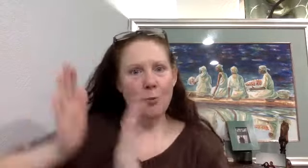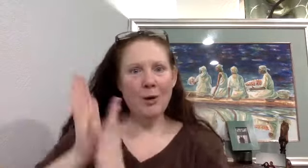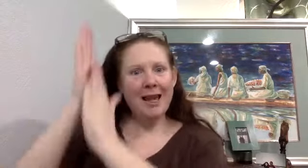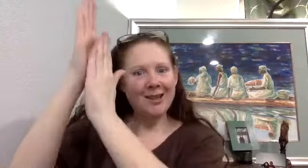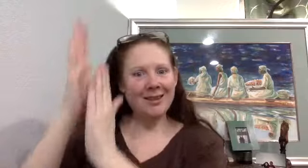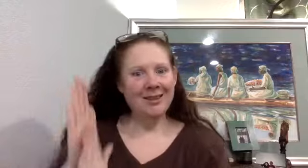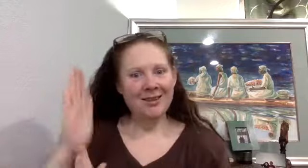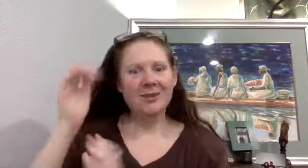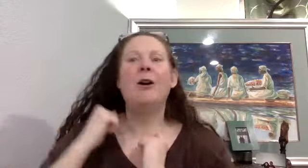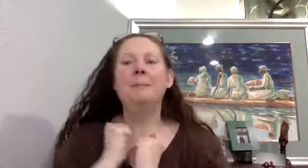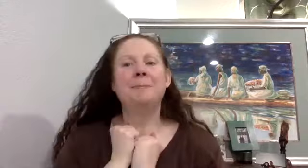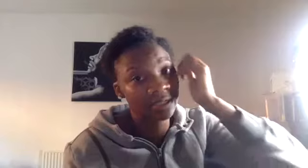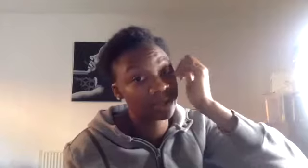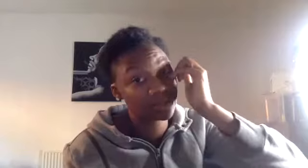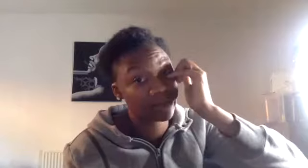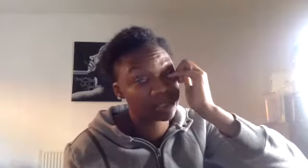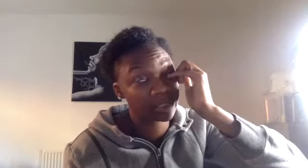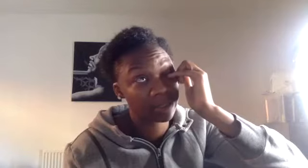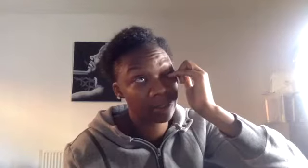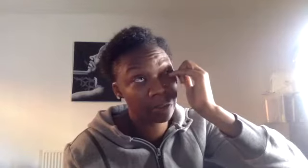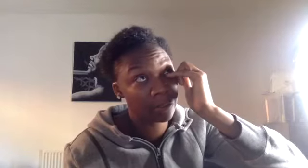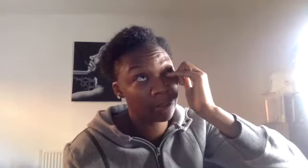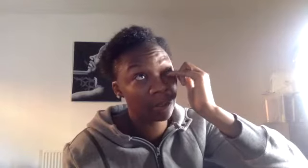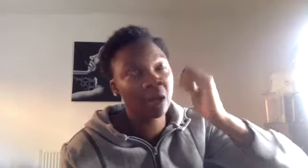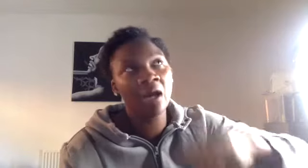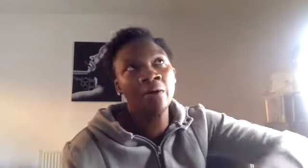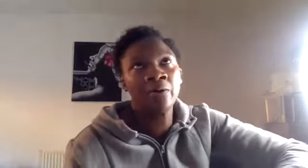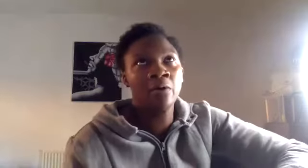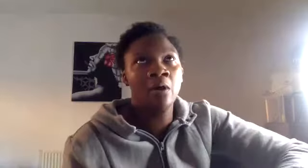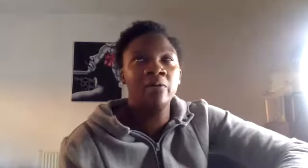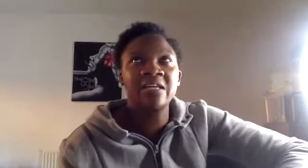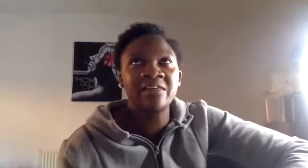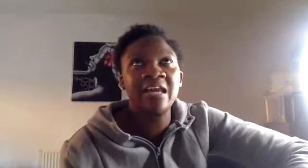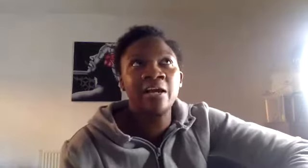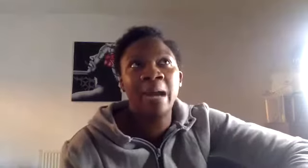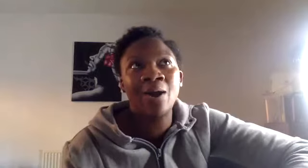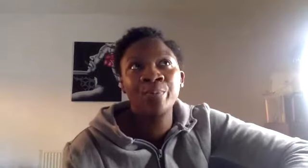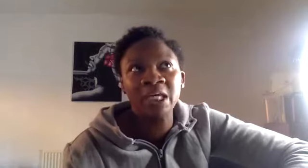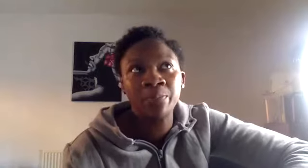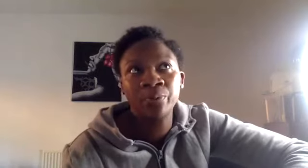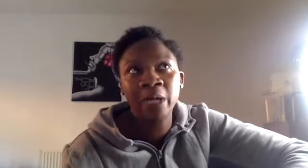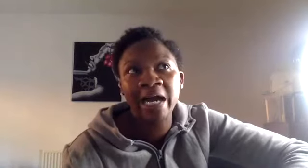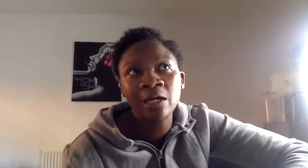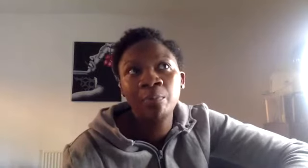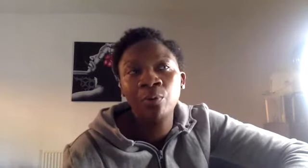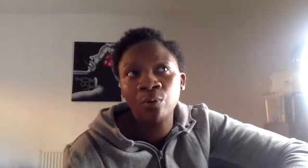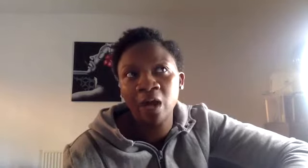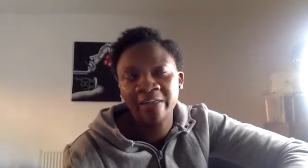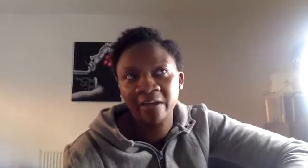sorry, there's a, there's a thing about people like Paul, I think